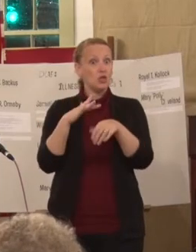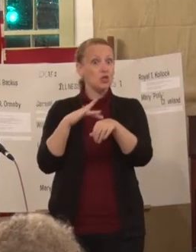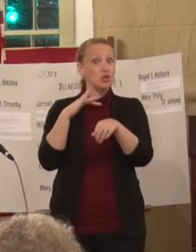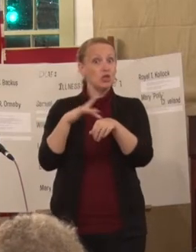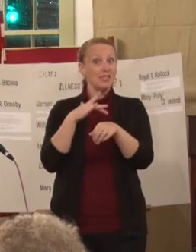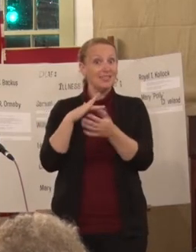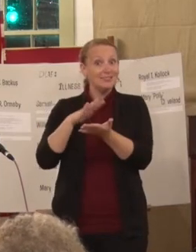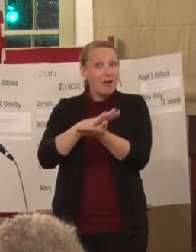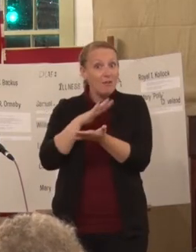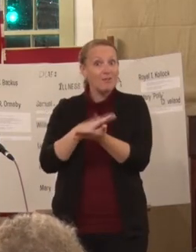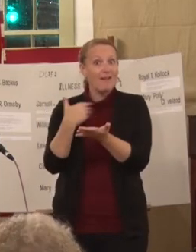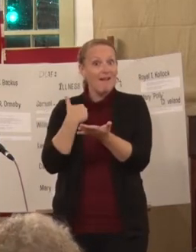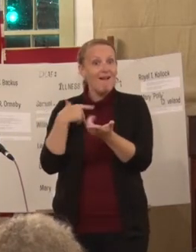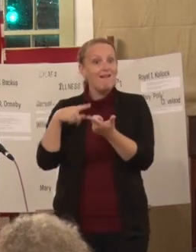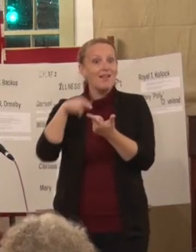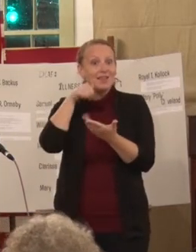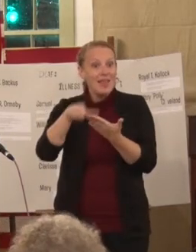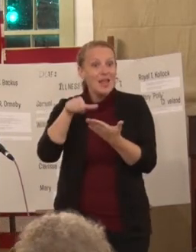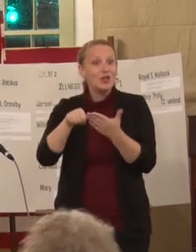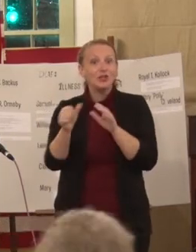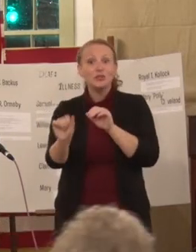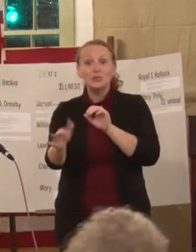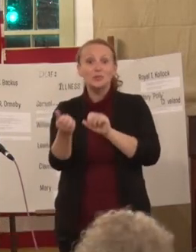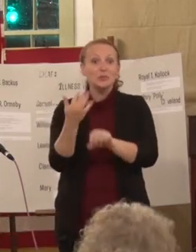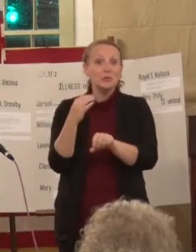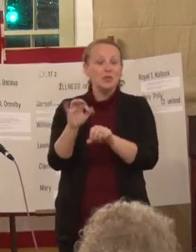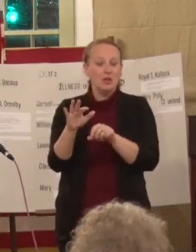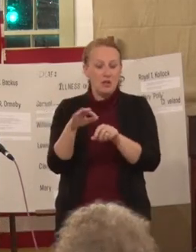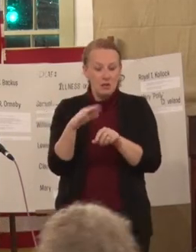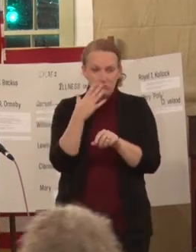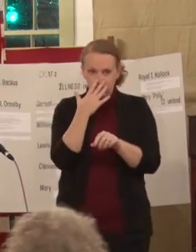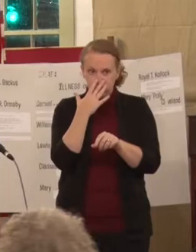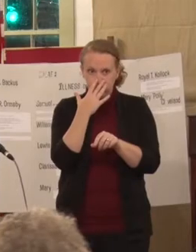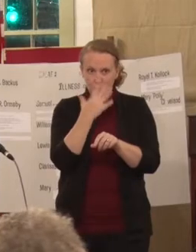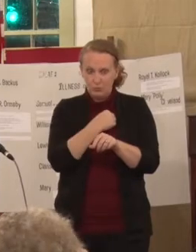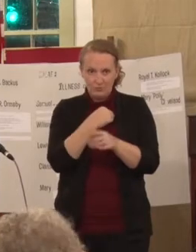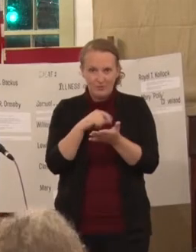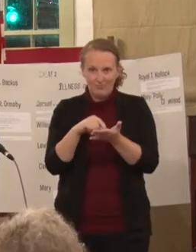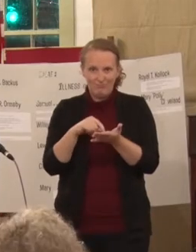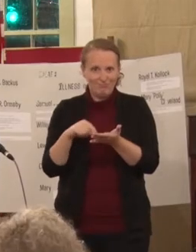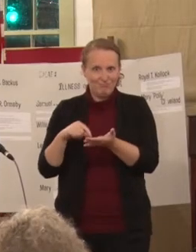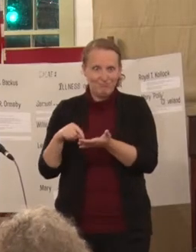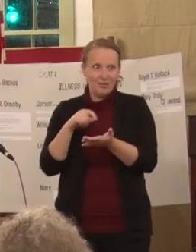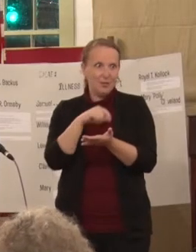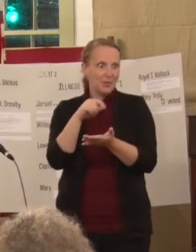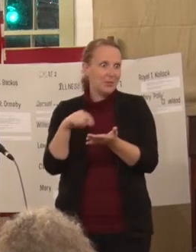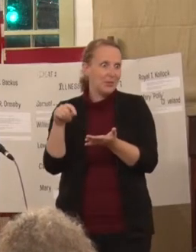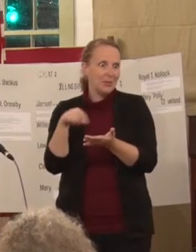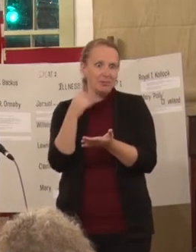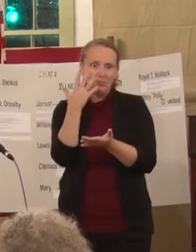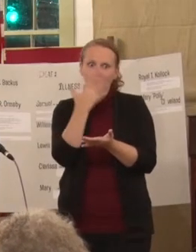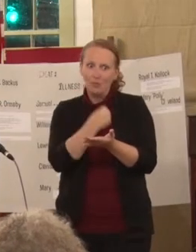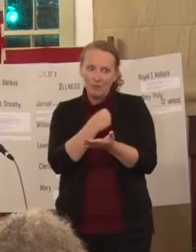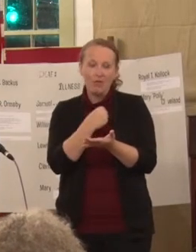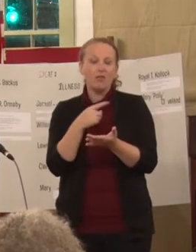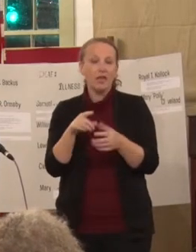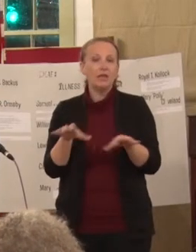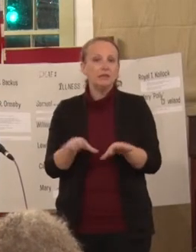and all that stuff, beautiful handwriting, beautiful. And they really did do a lot of work with penmanship.